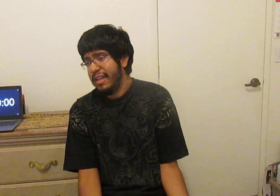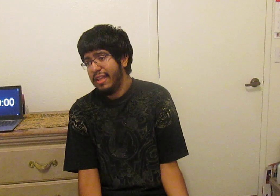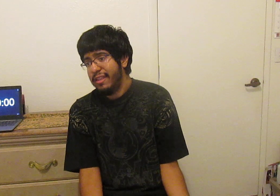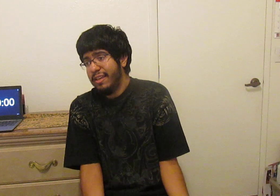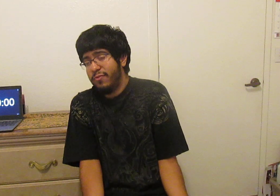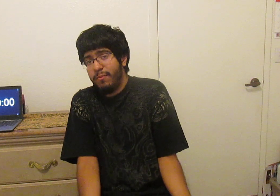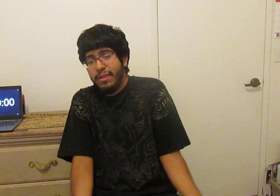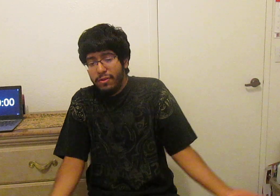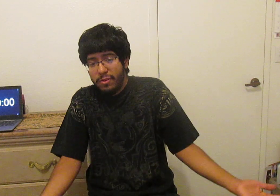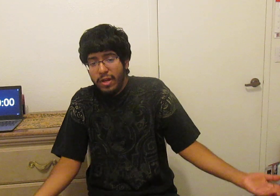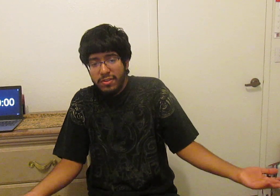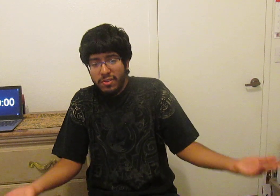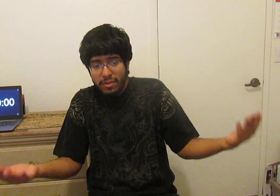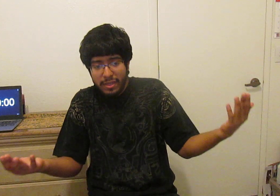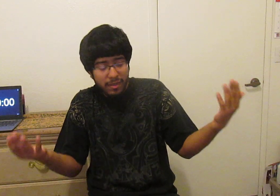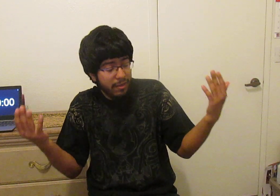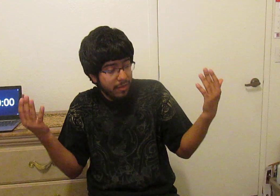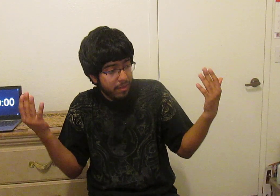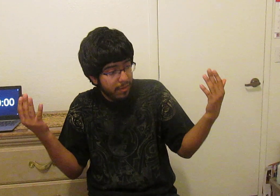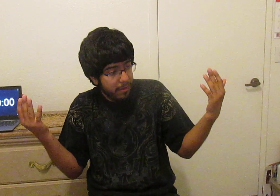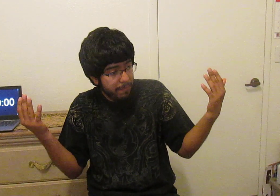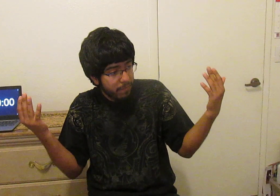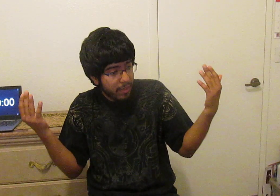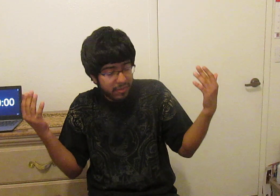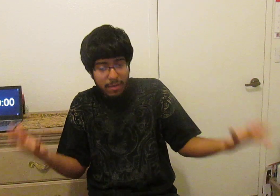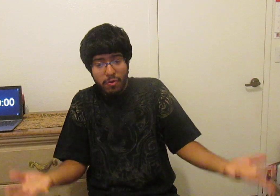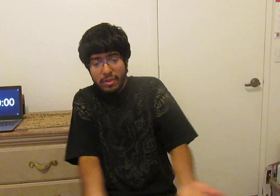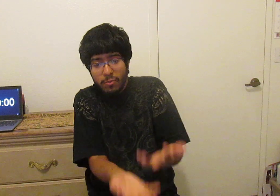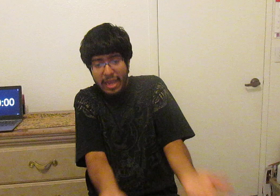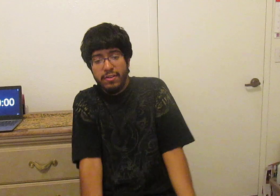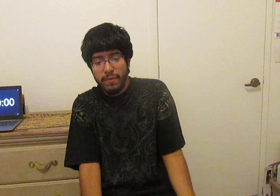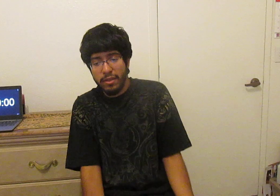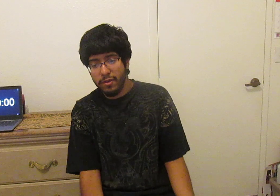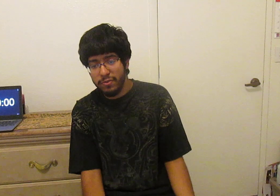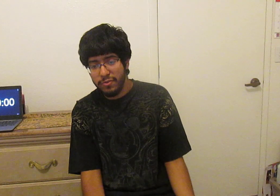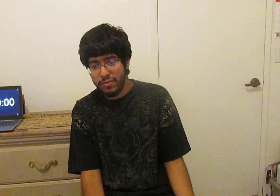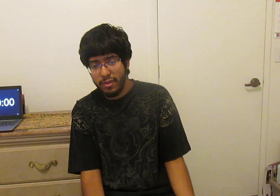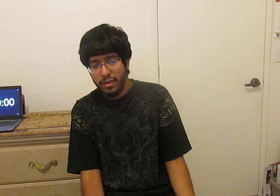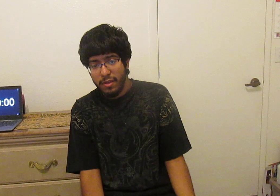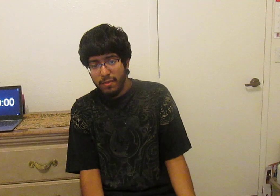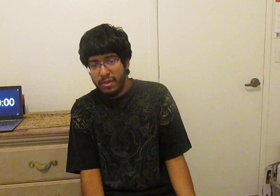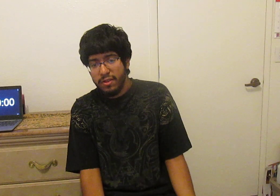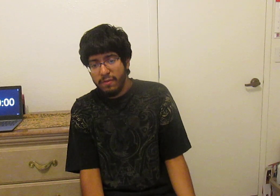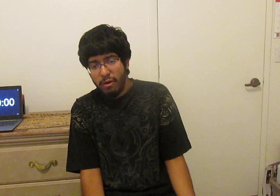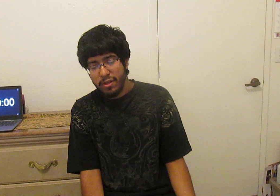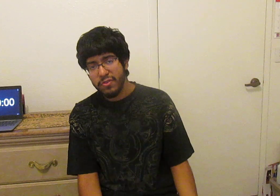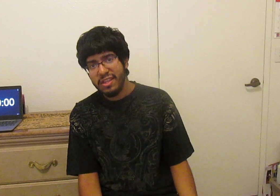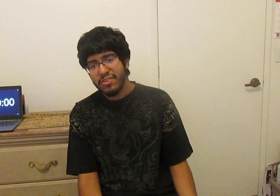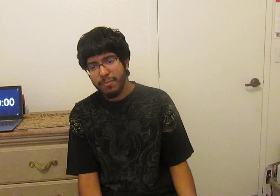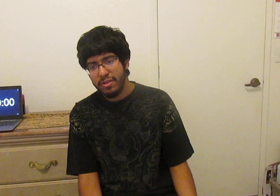I guess for me the only route is literally timer only reaction videos because if I were to use any semblance